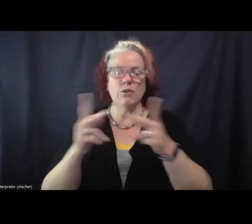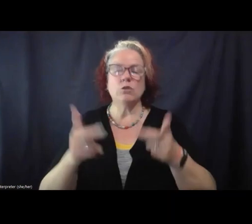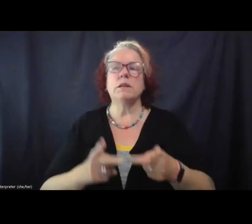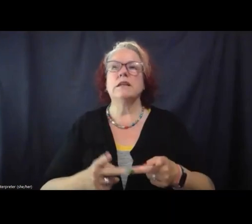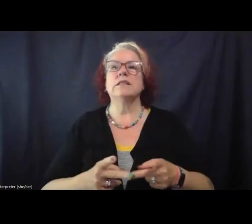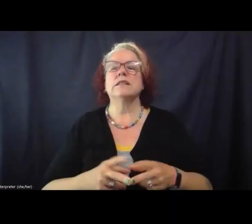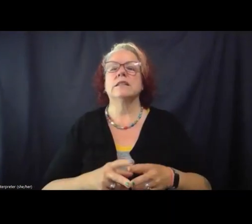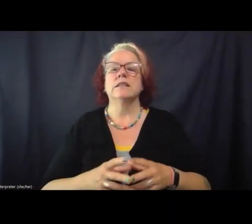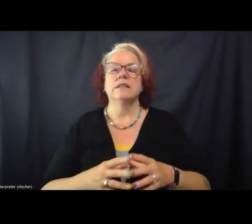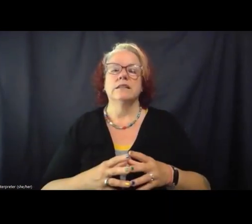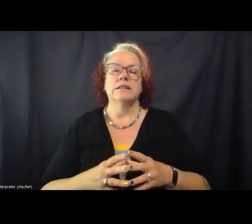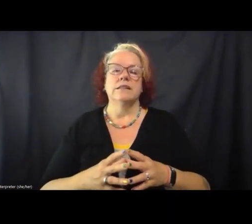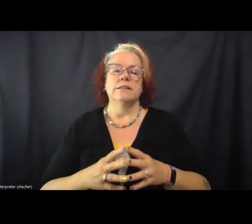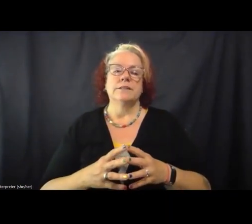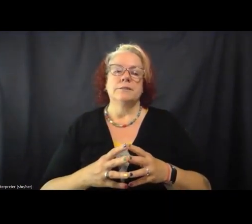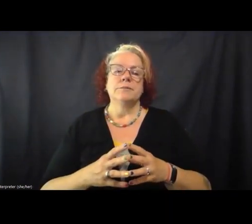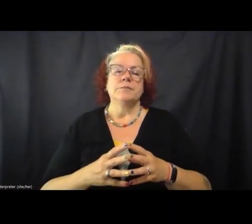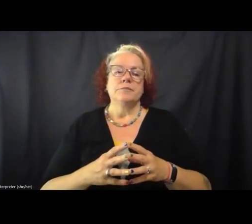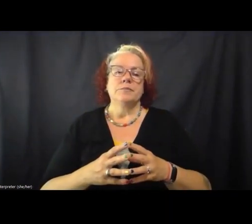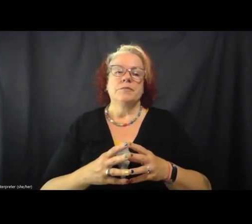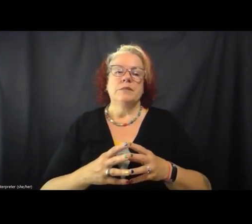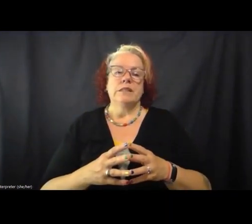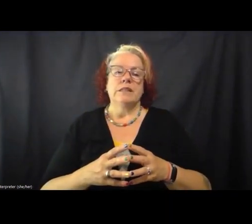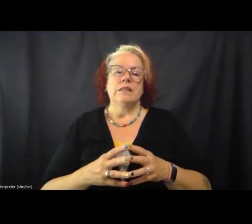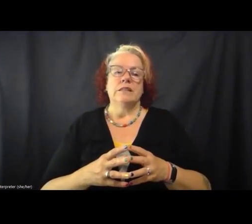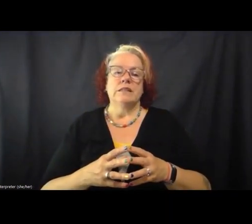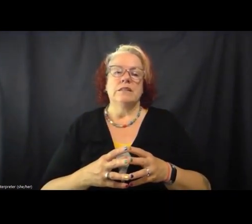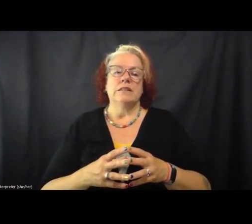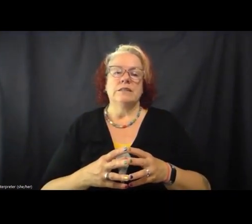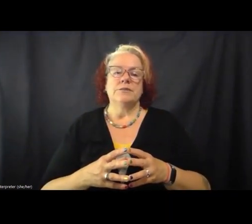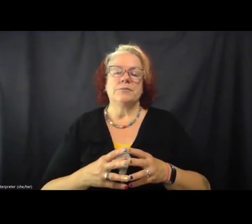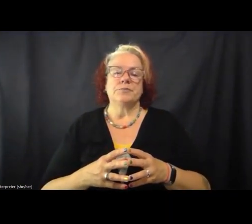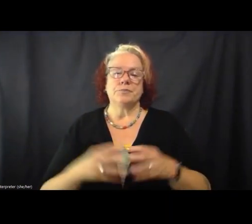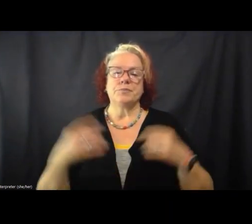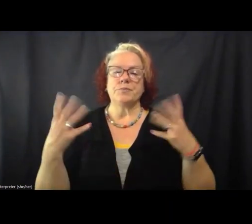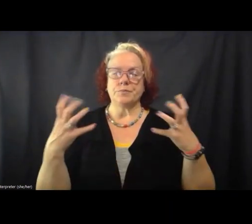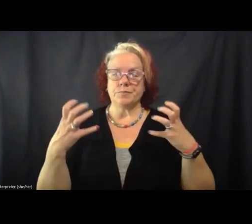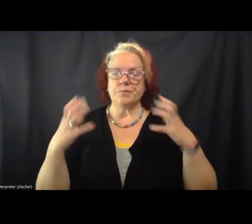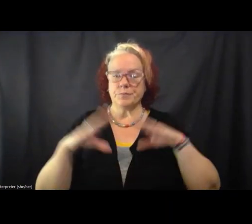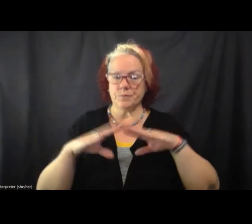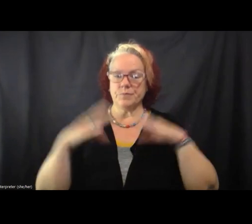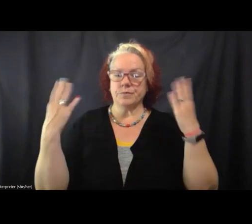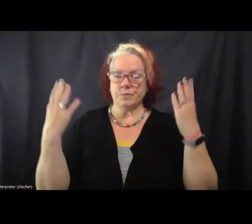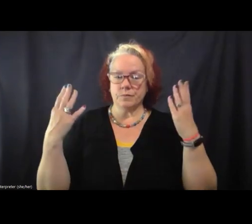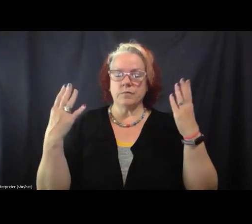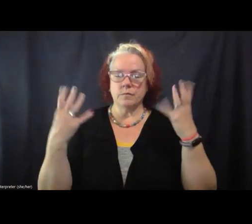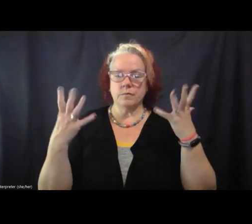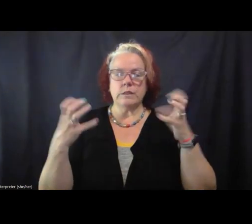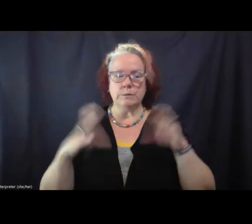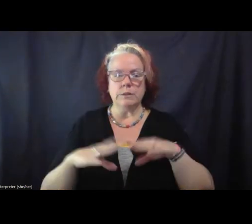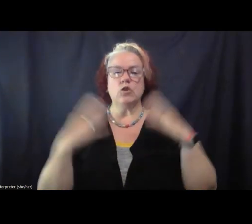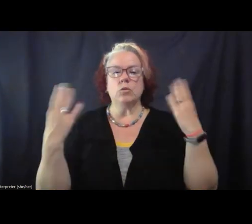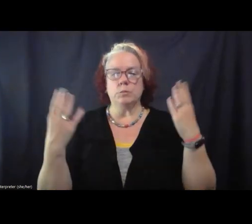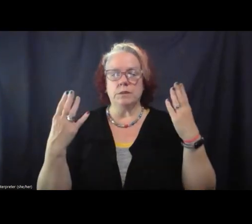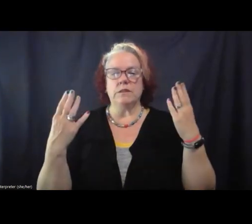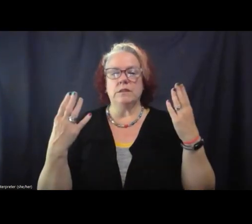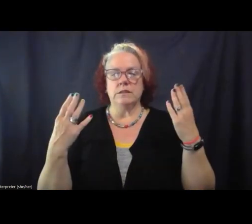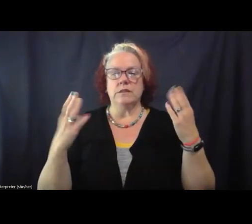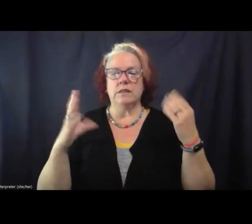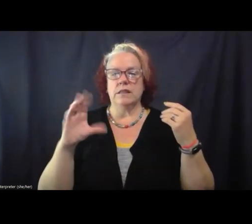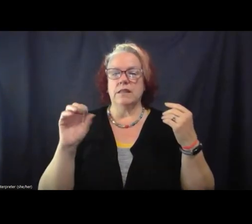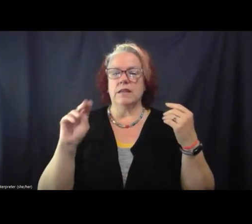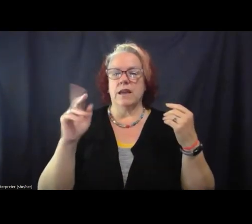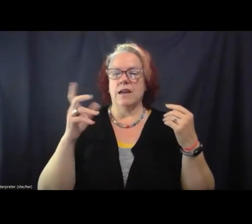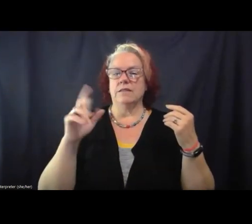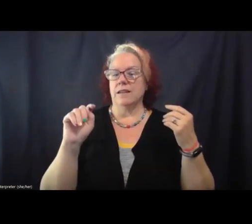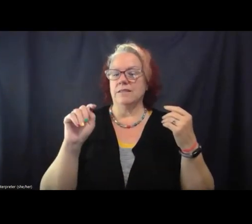we want to, I think, be open. Be open to the fact that the context might change. And we should